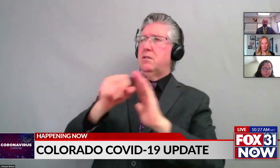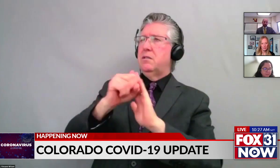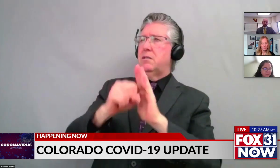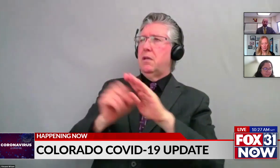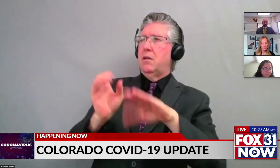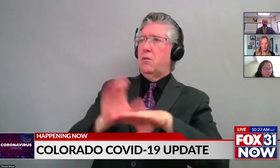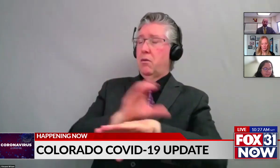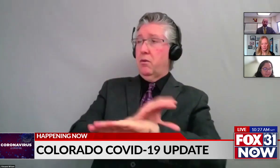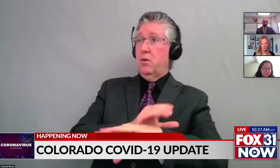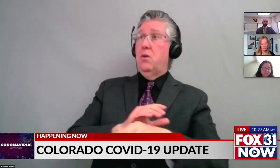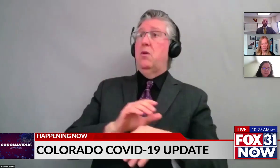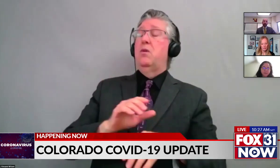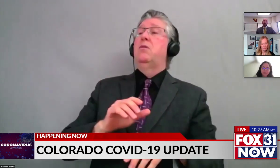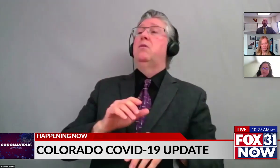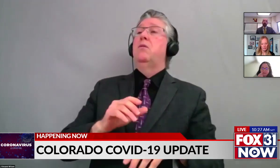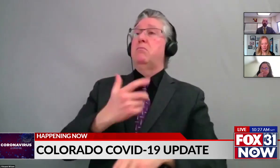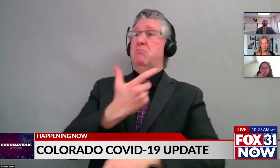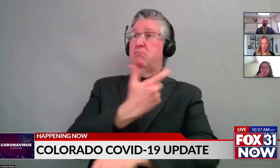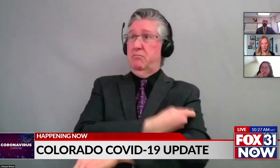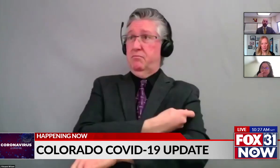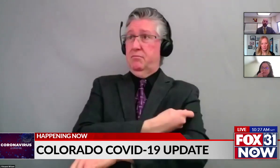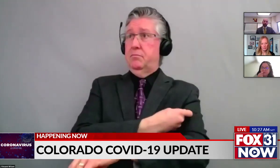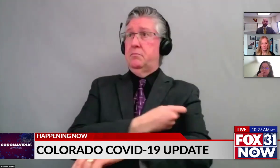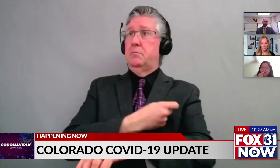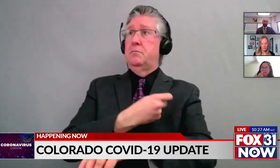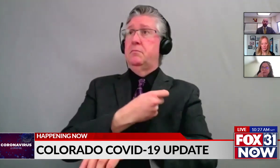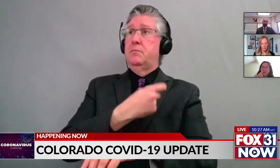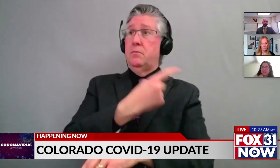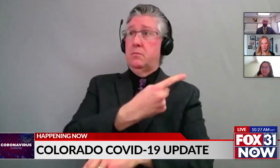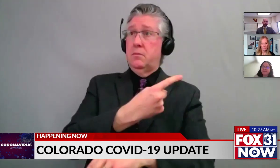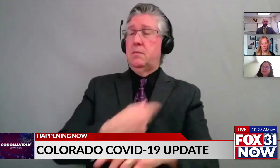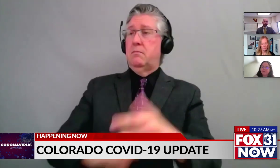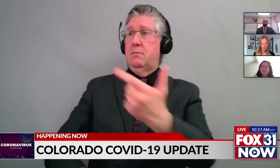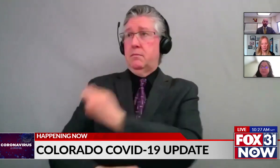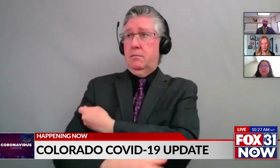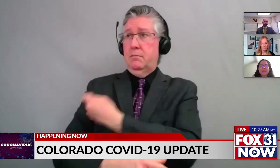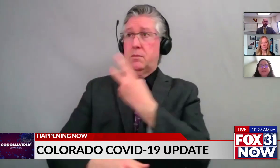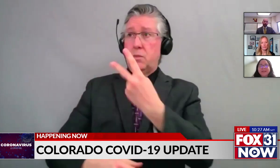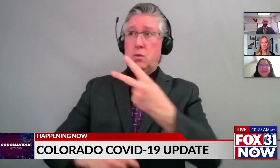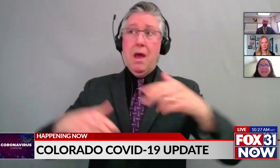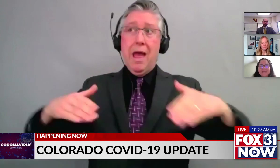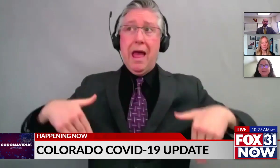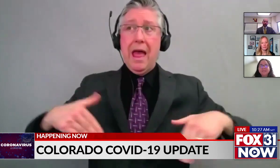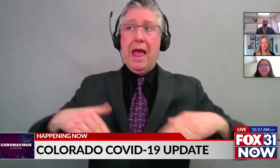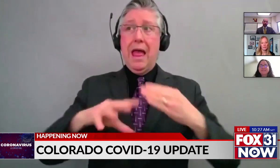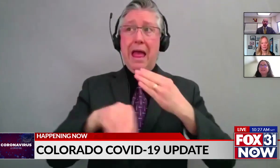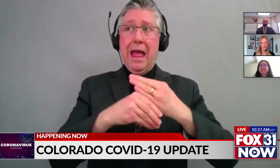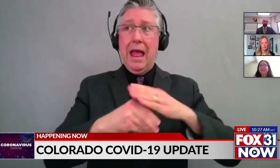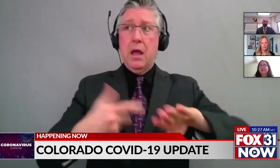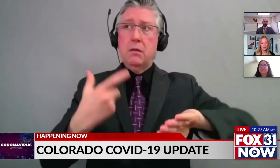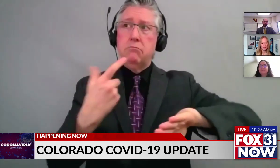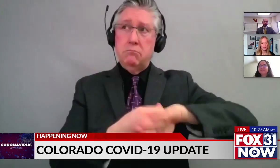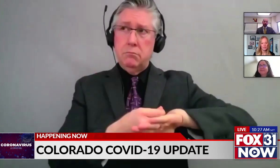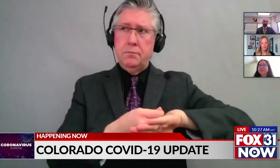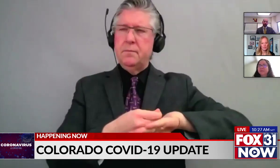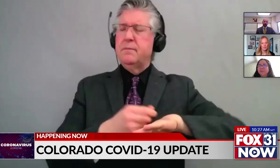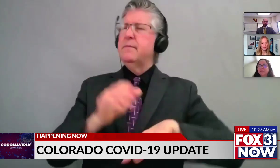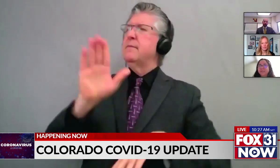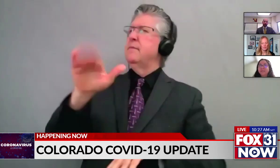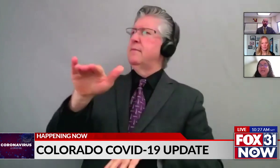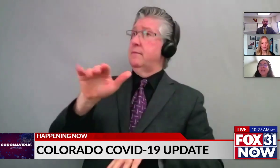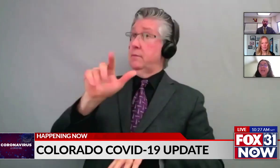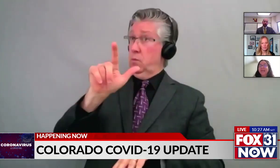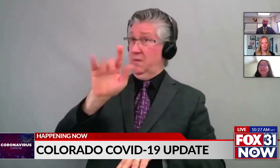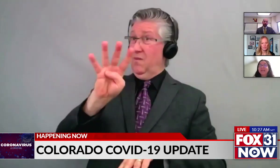vaccinated but have yet to get their booster shot. Is there any way, do you guys know if all that 24% is eligible to